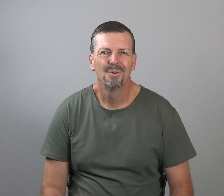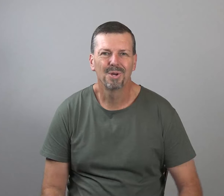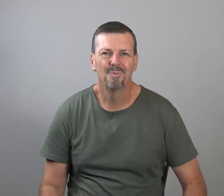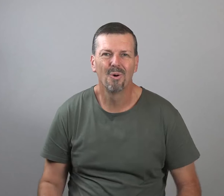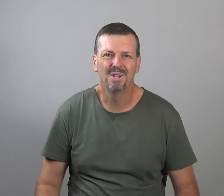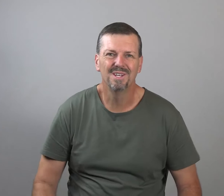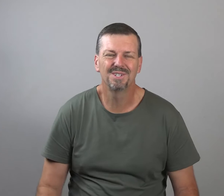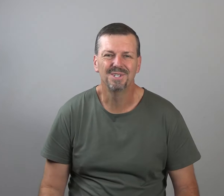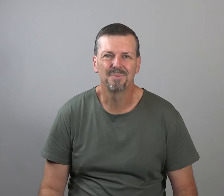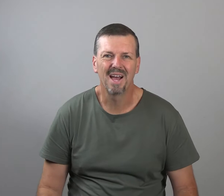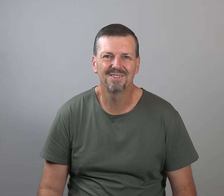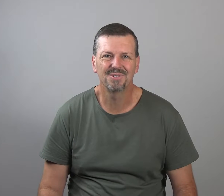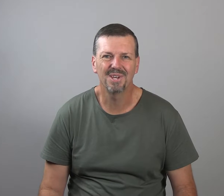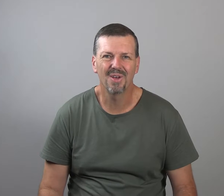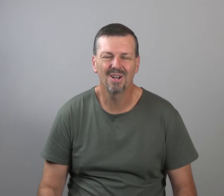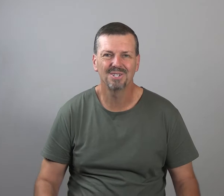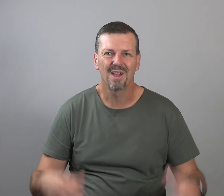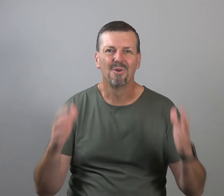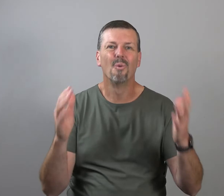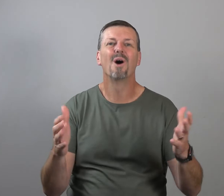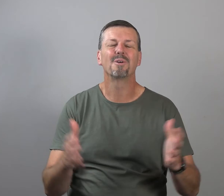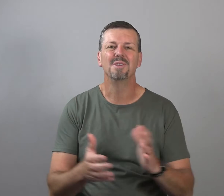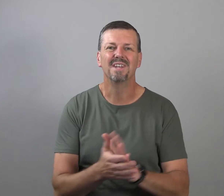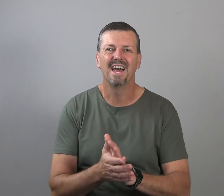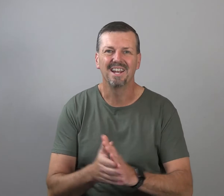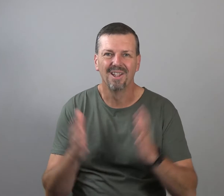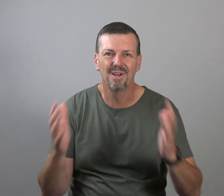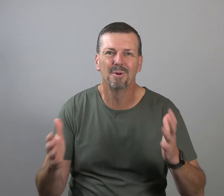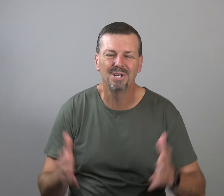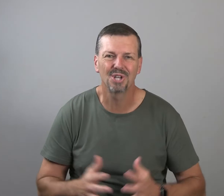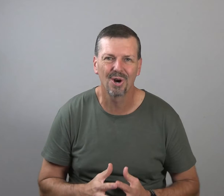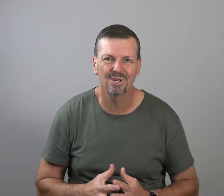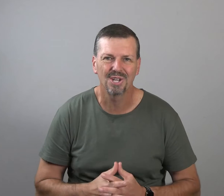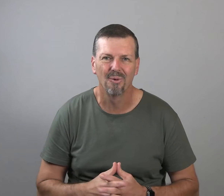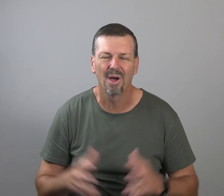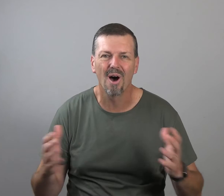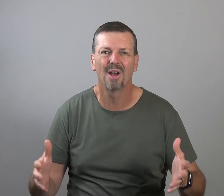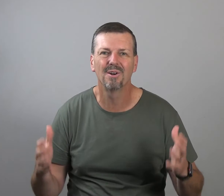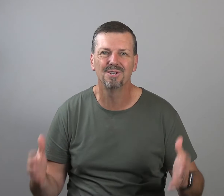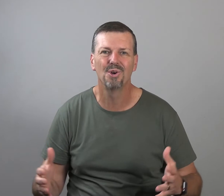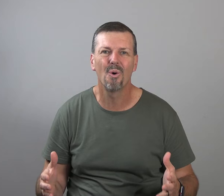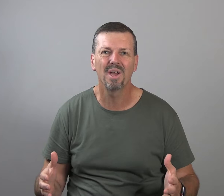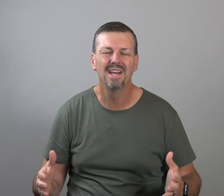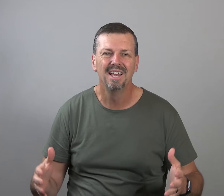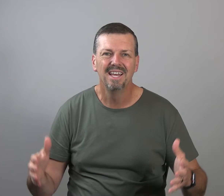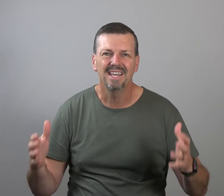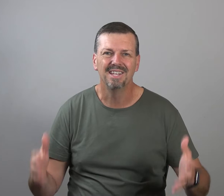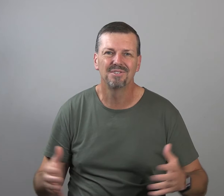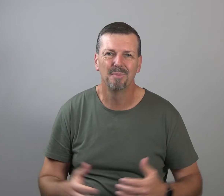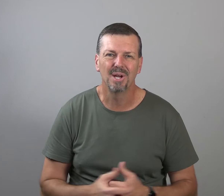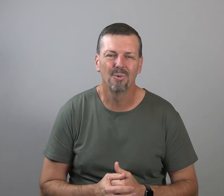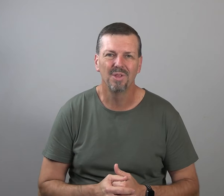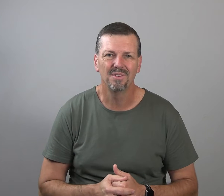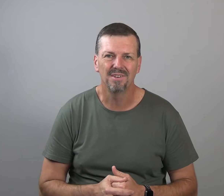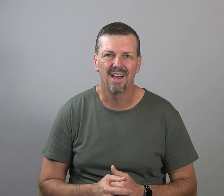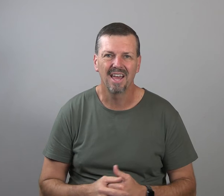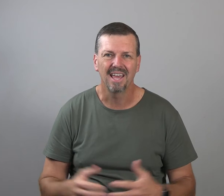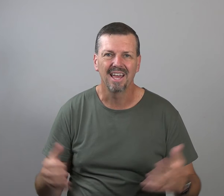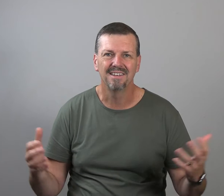Well, good morning. This is Pastor Keith Hodges. I want to welcome you today to Liberty Church and what an honor and a joy it is to be here with you today. And